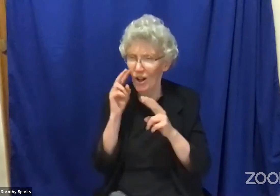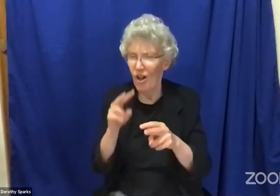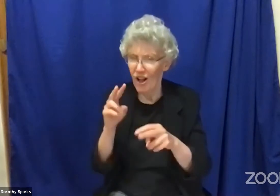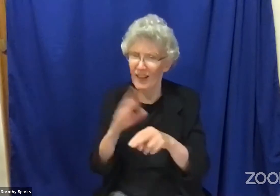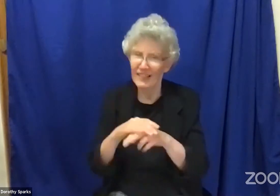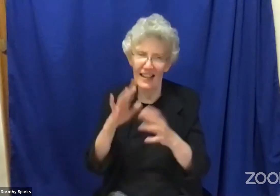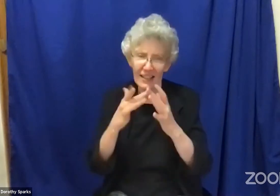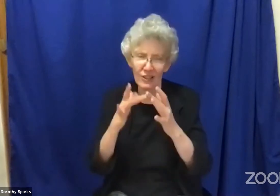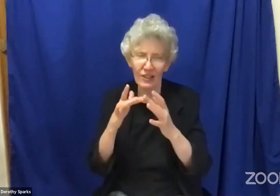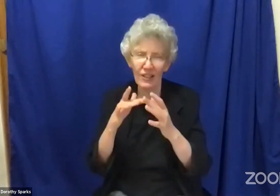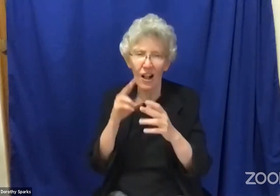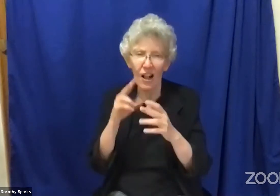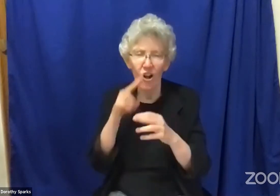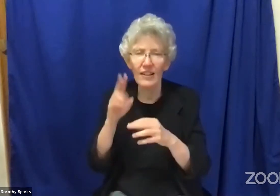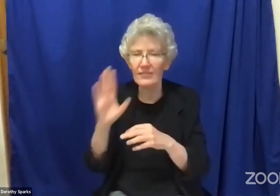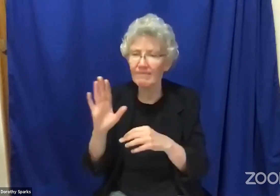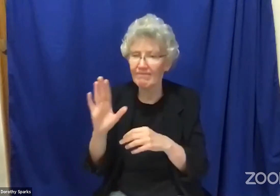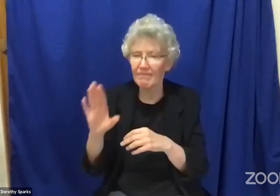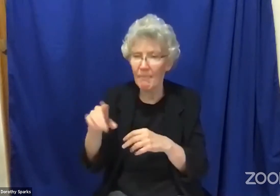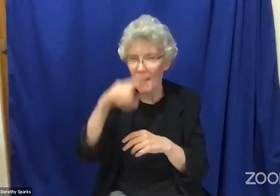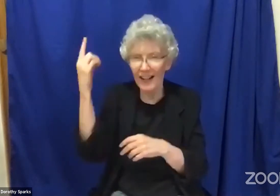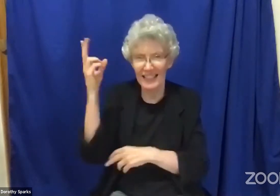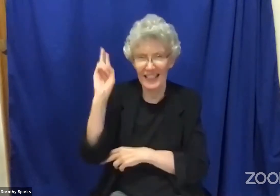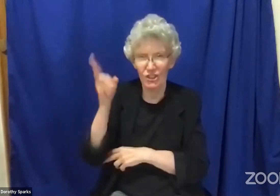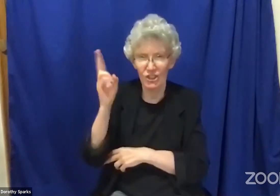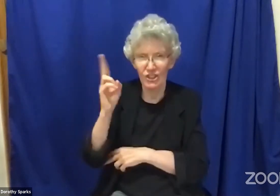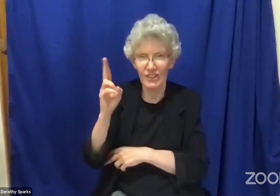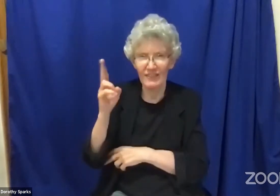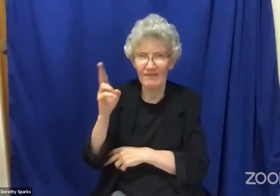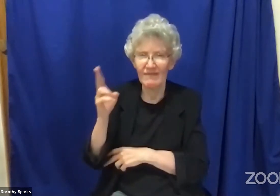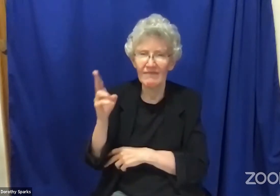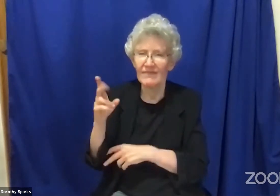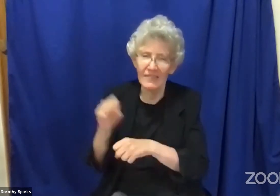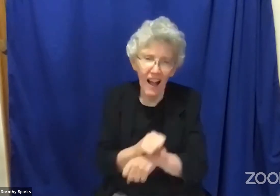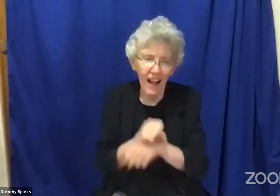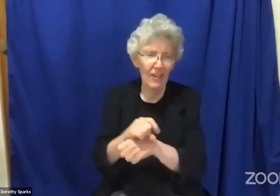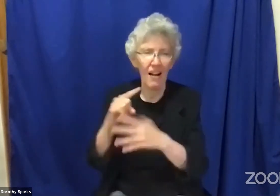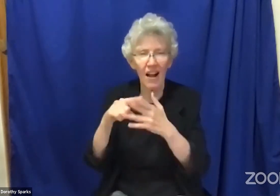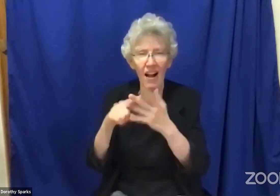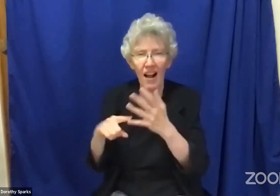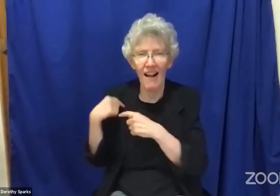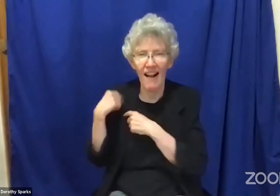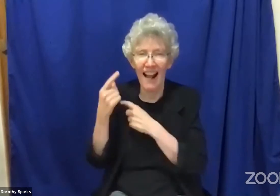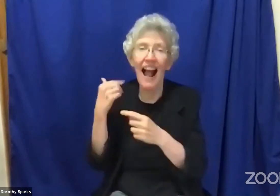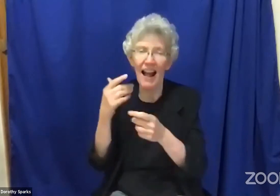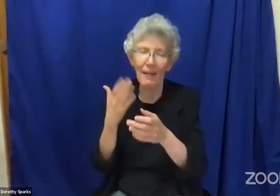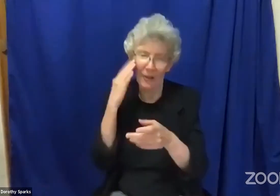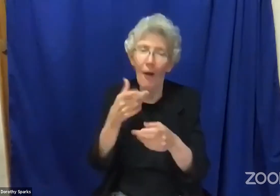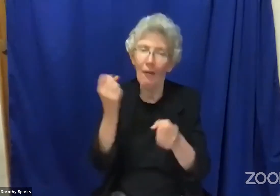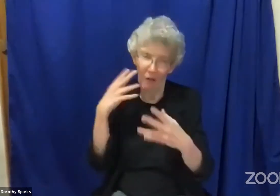so I encourage you to do some more research on the history of